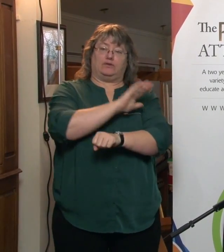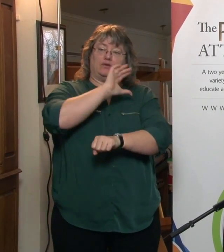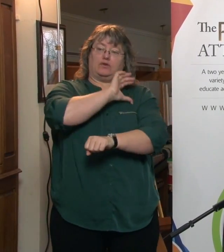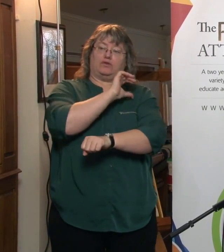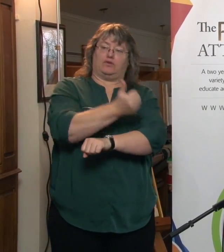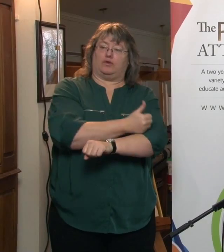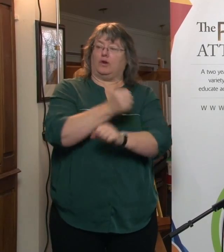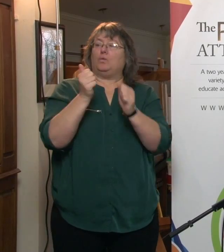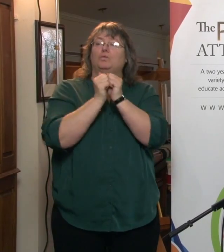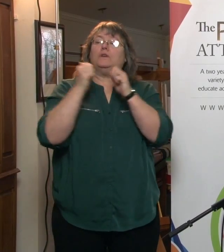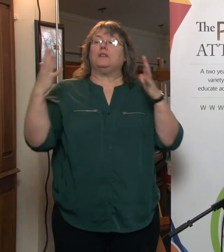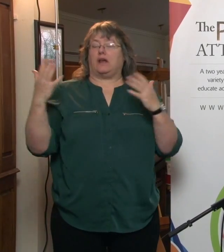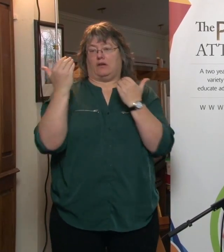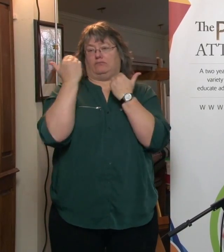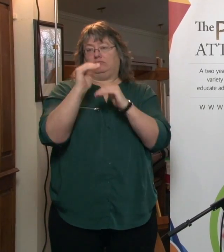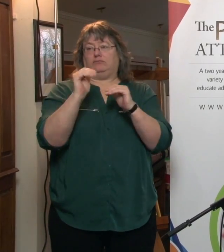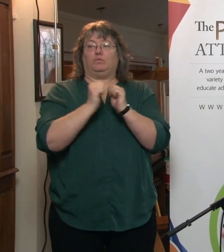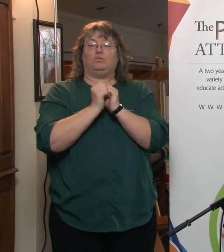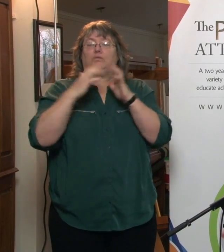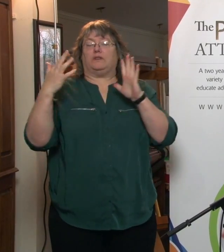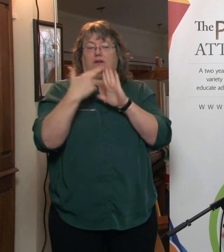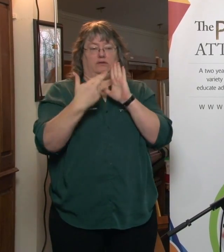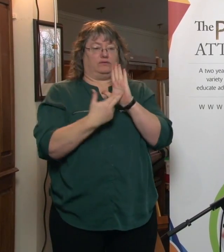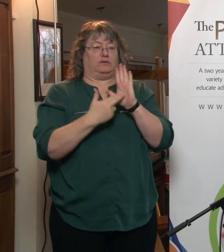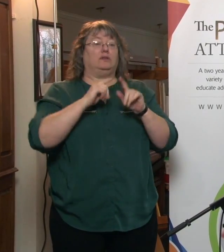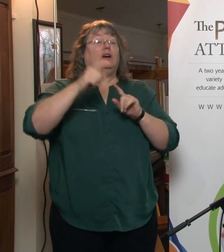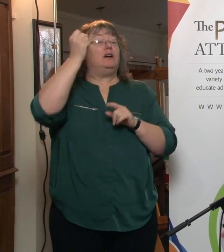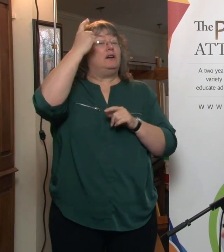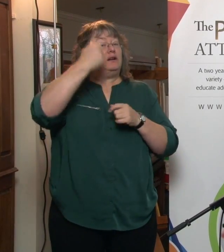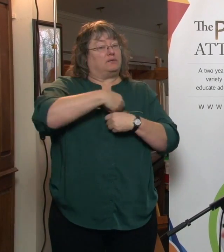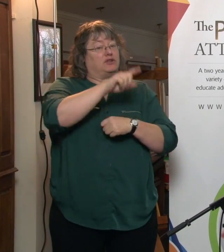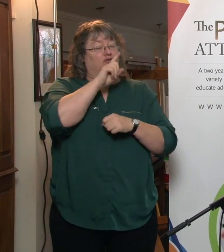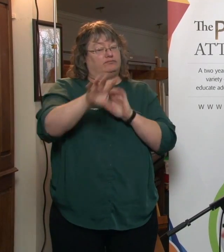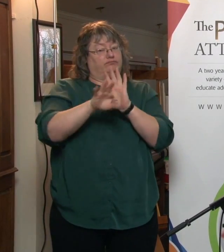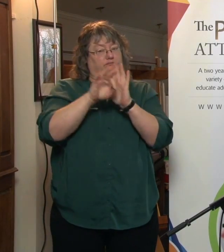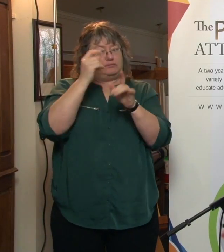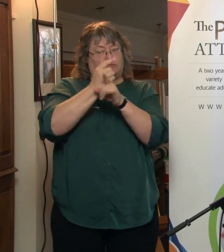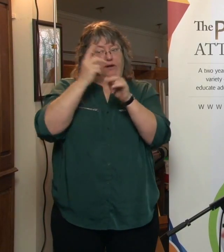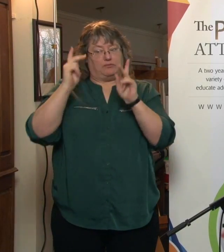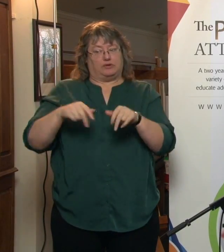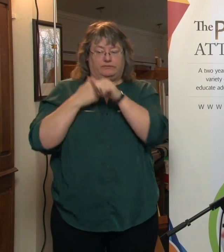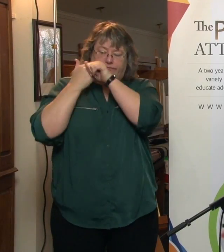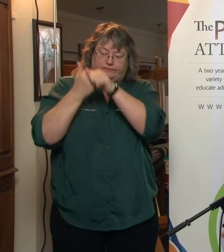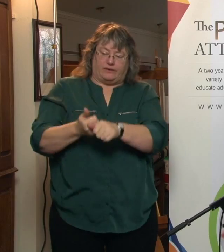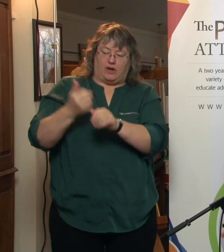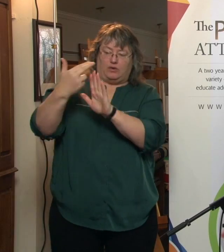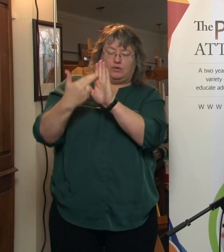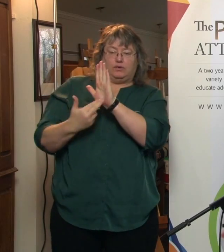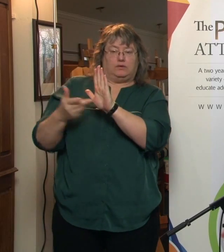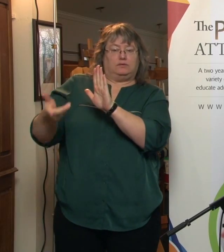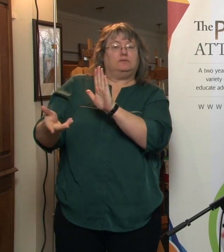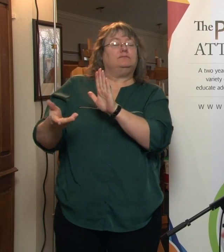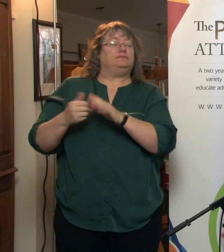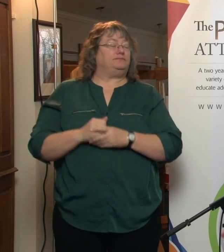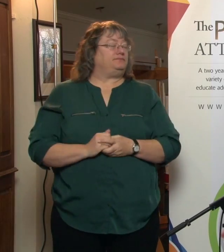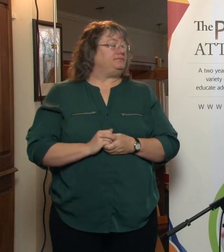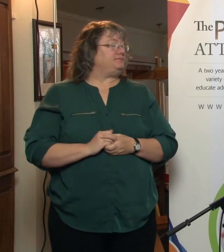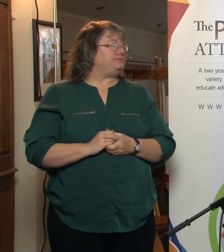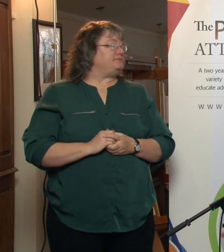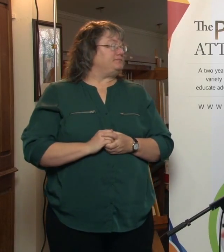to your attorney and just make sure you've chosen the right person for the role. And I'll talk a bit about how to choose that right person later.